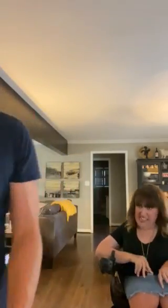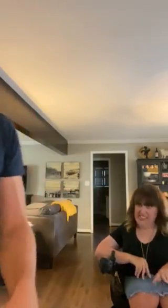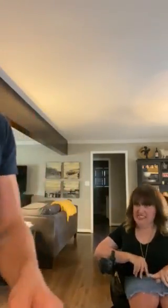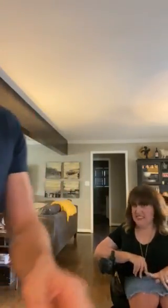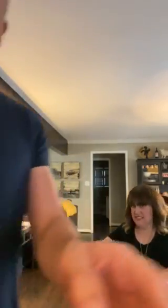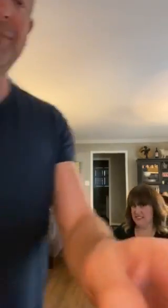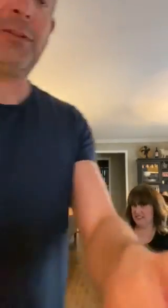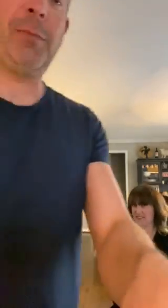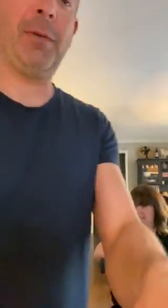You may be able